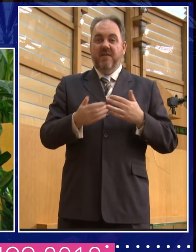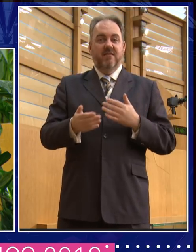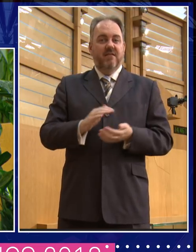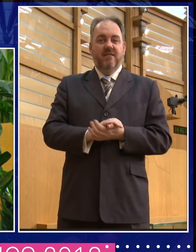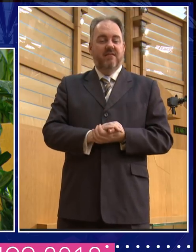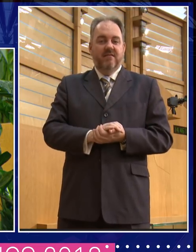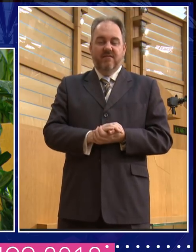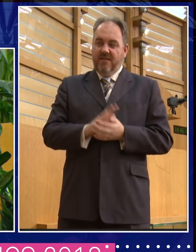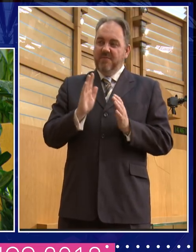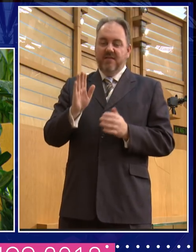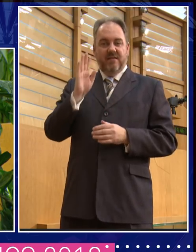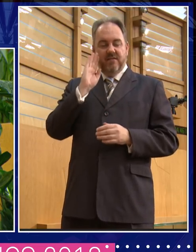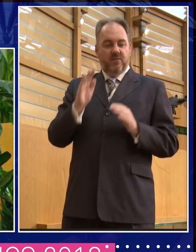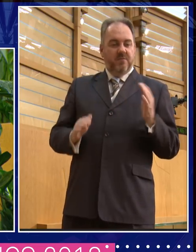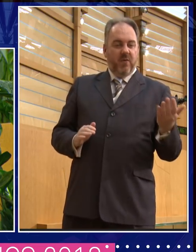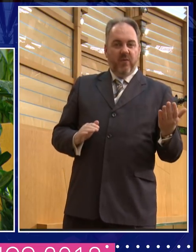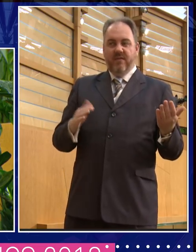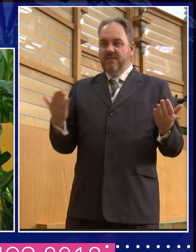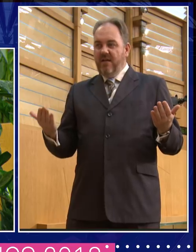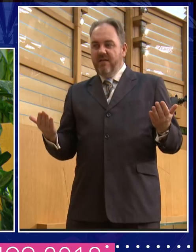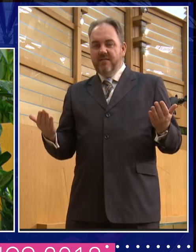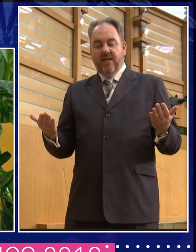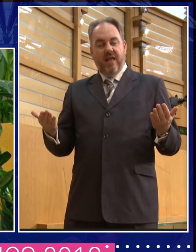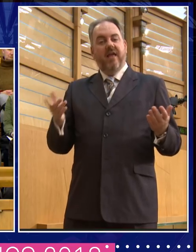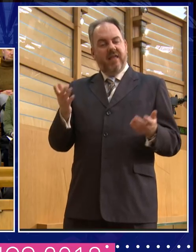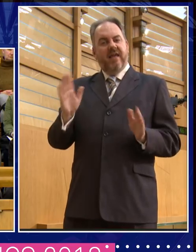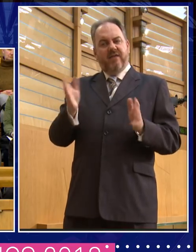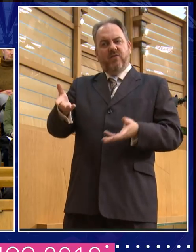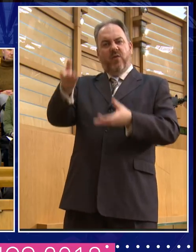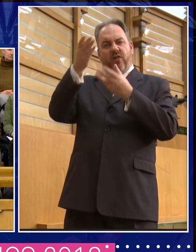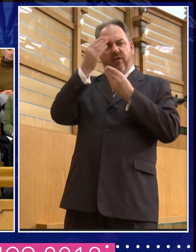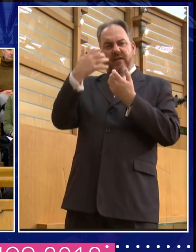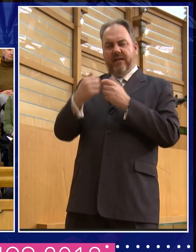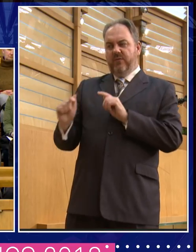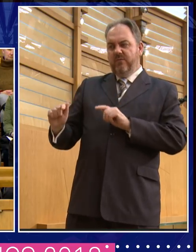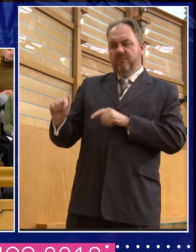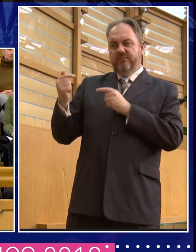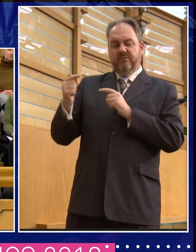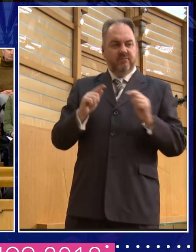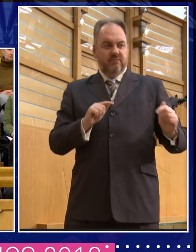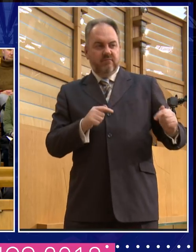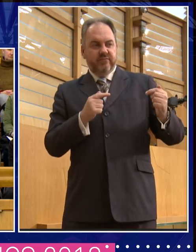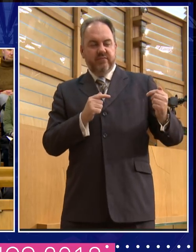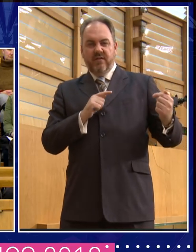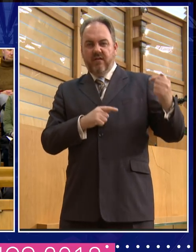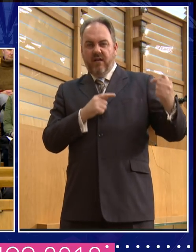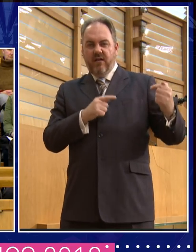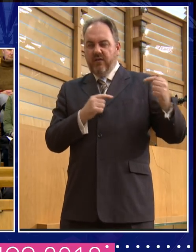and learn how to argue with it. Now, of course, we know there's a problem because,